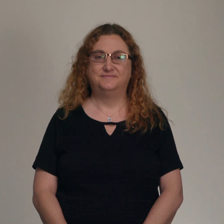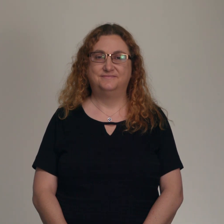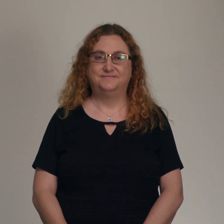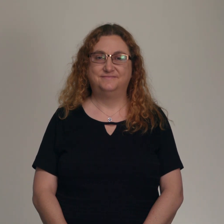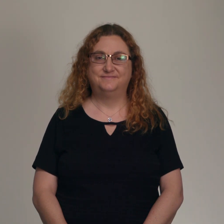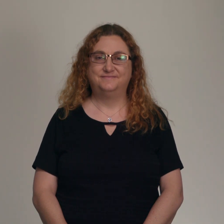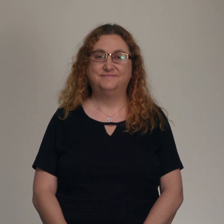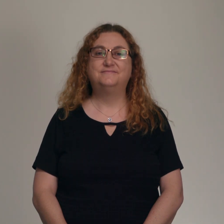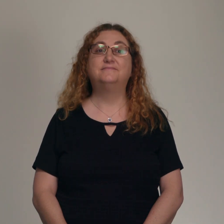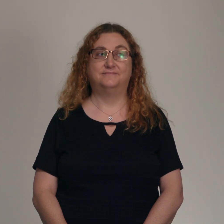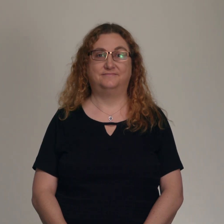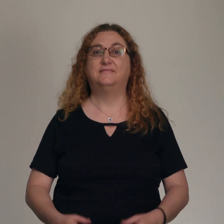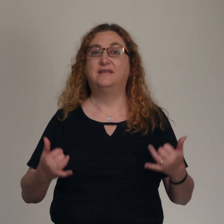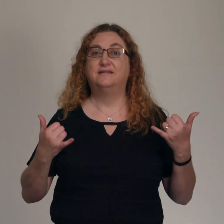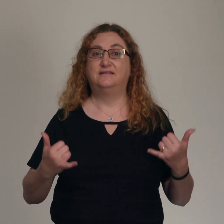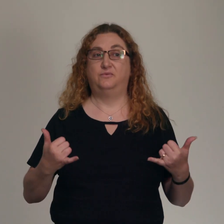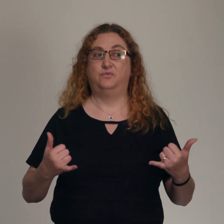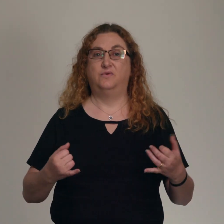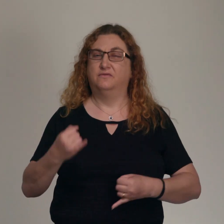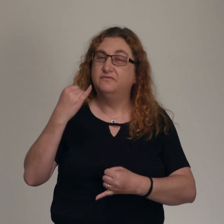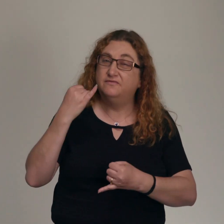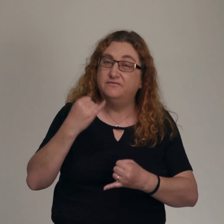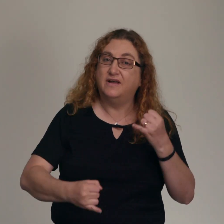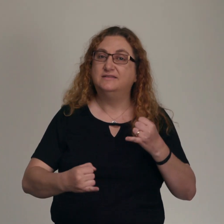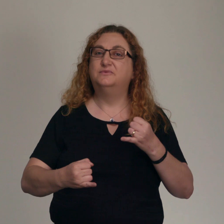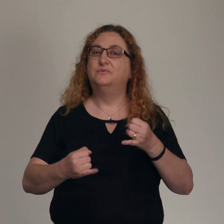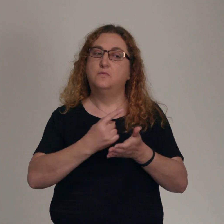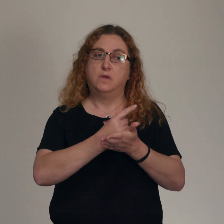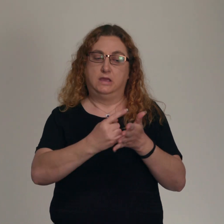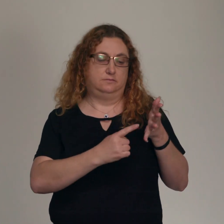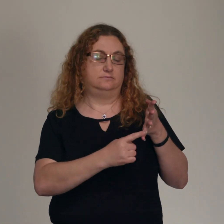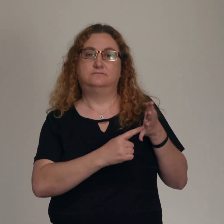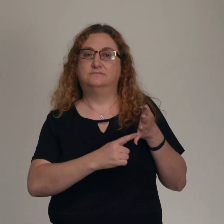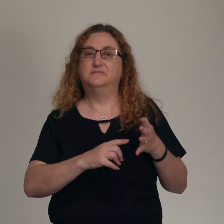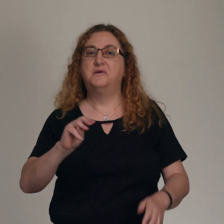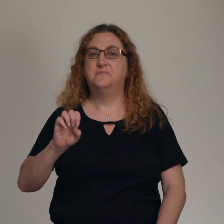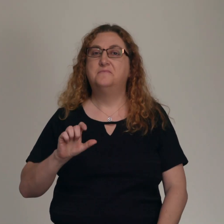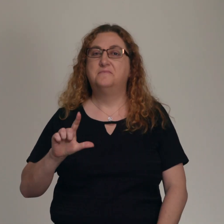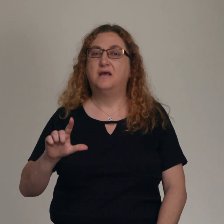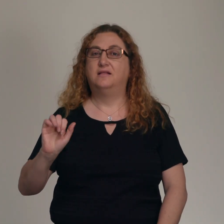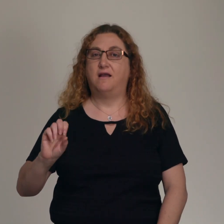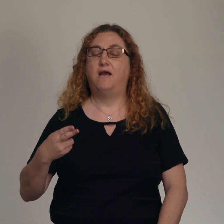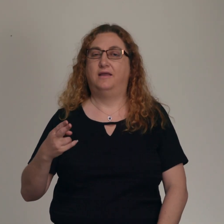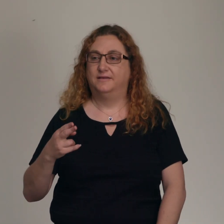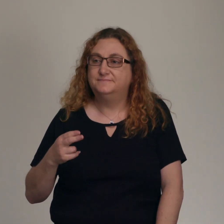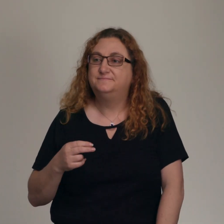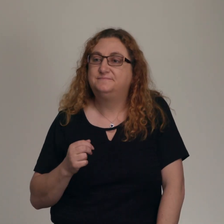Well, here we are in our final week of our Malachi sermon series, where we have been looking at what this last